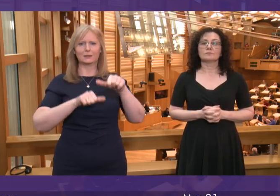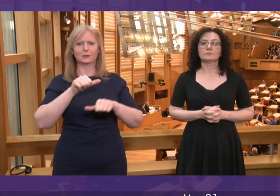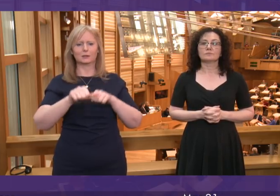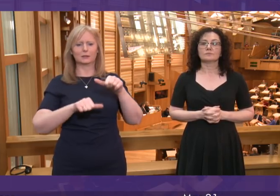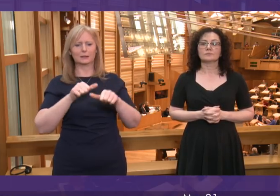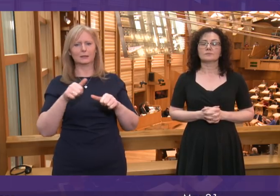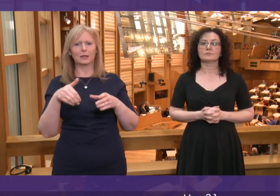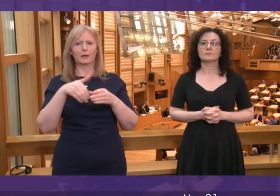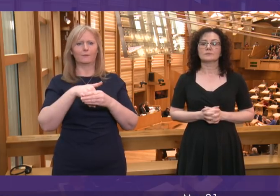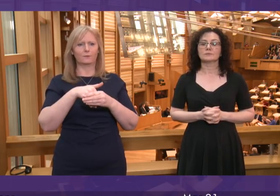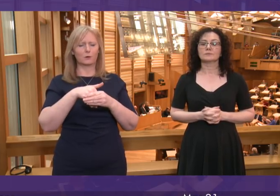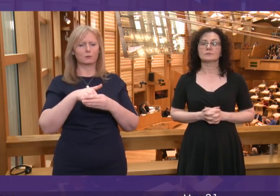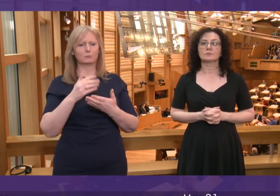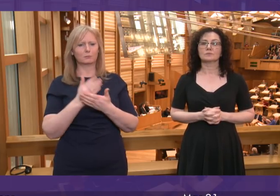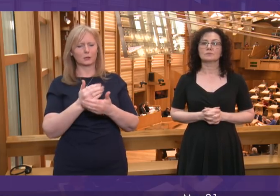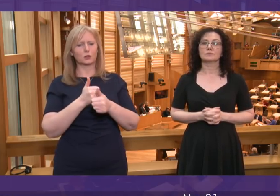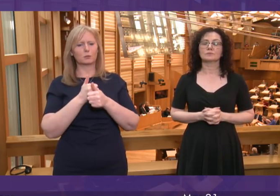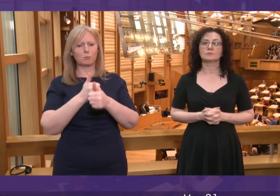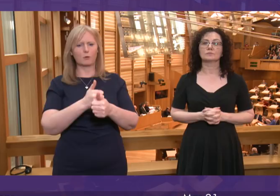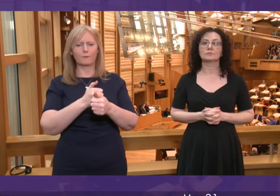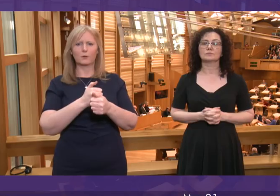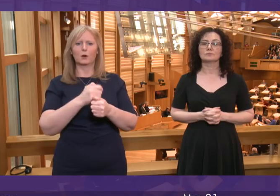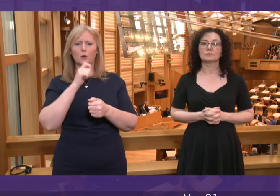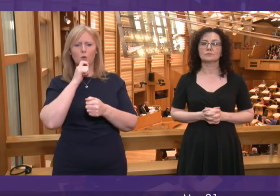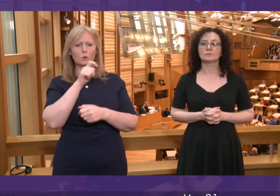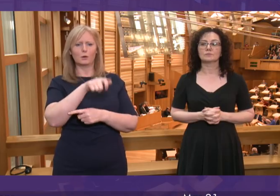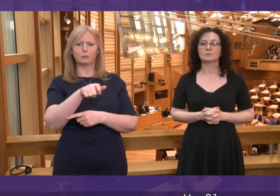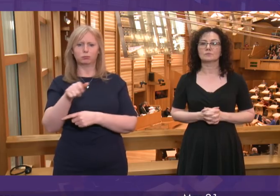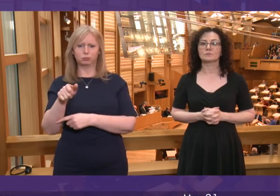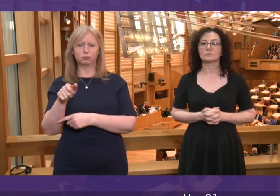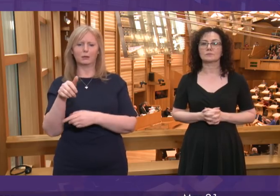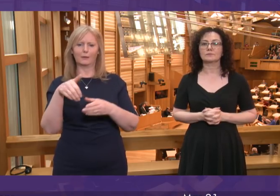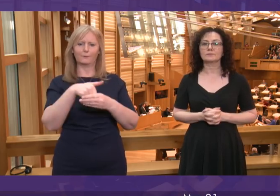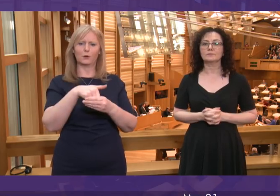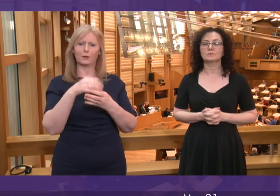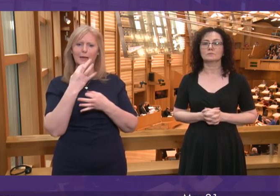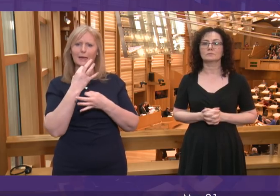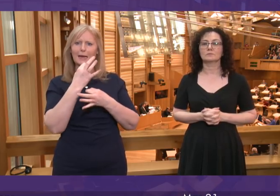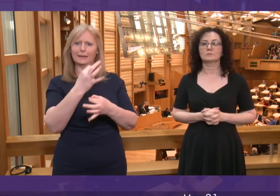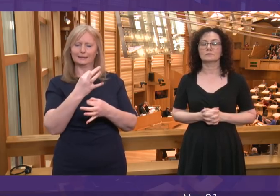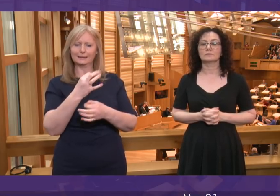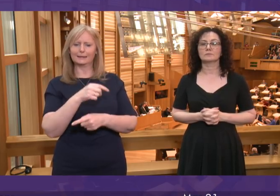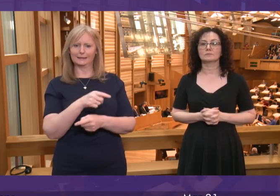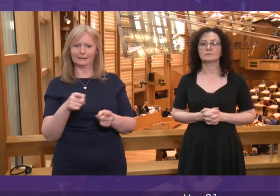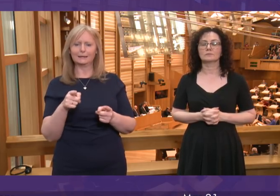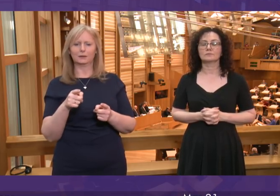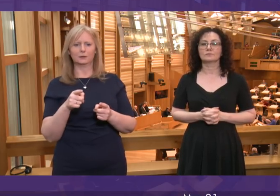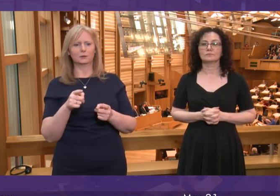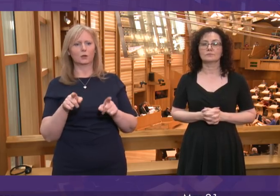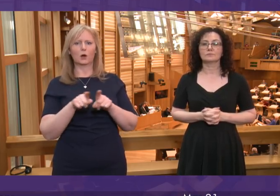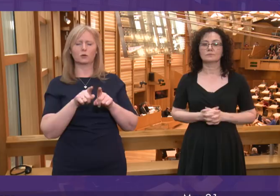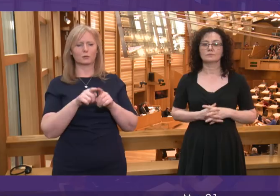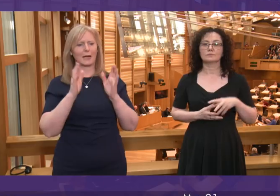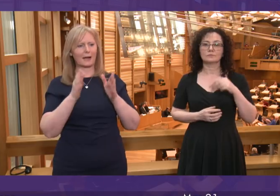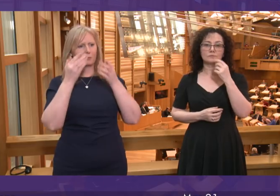involves support, particularly rehabilitation support for those who are addicted to drugs. And thirdly, it does involve being